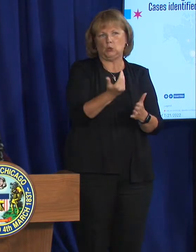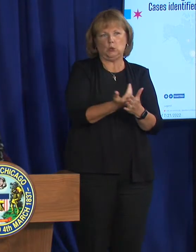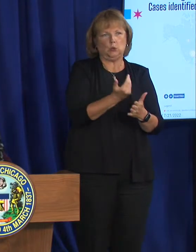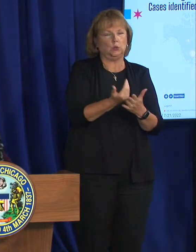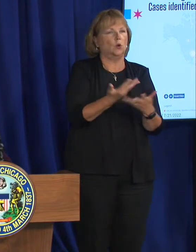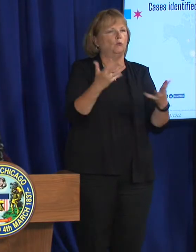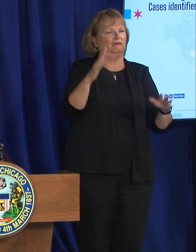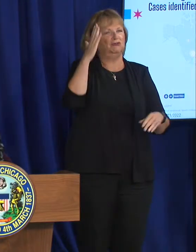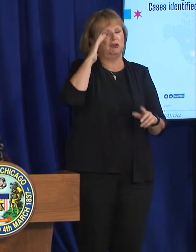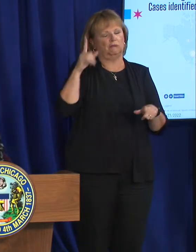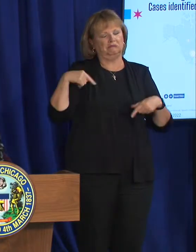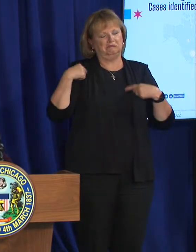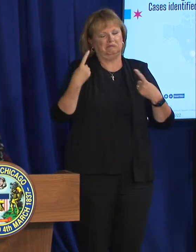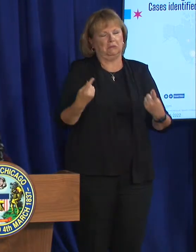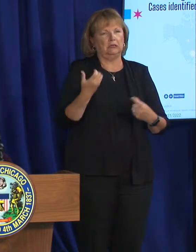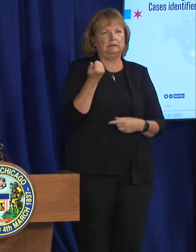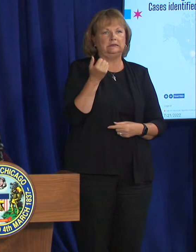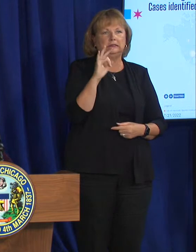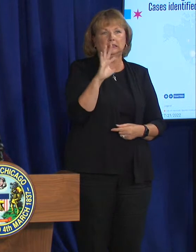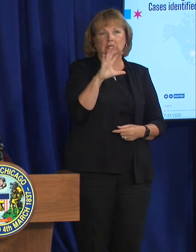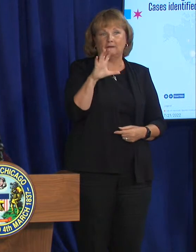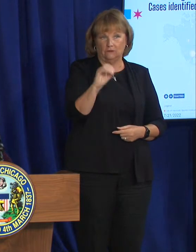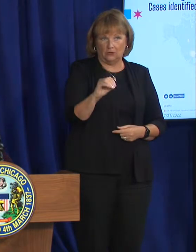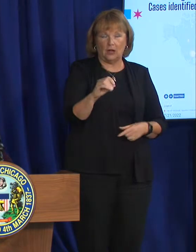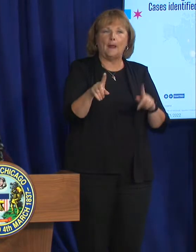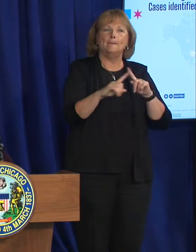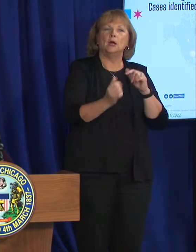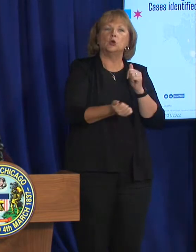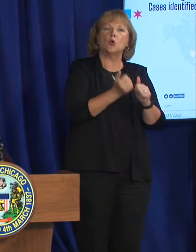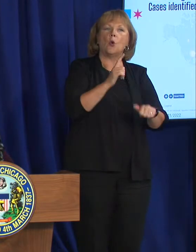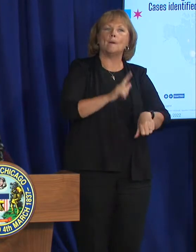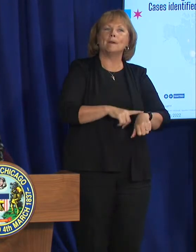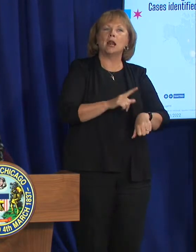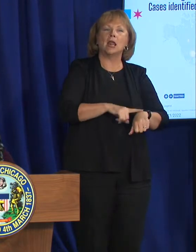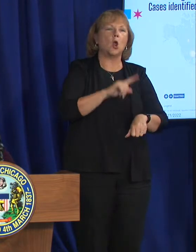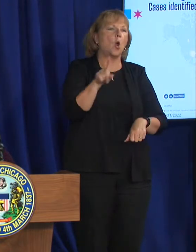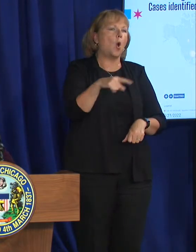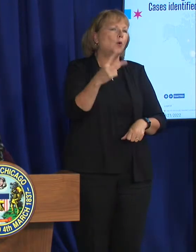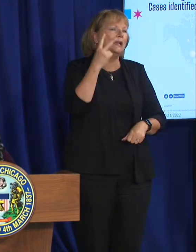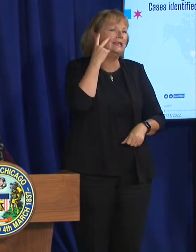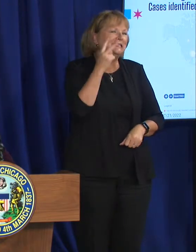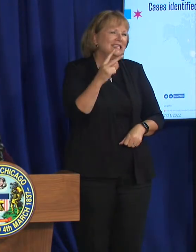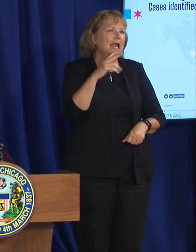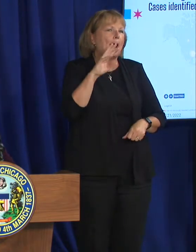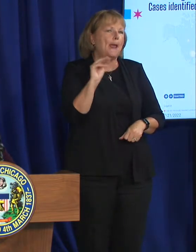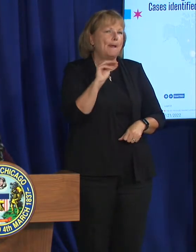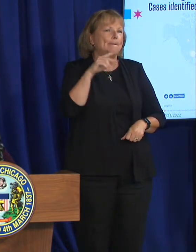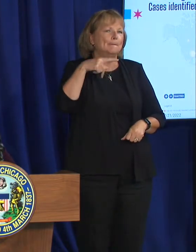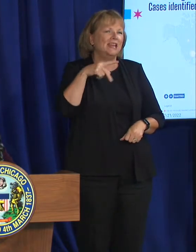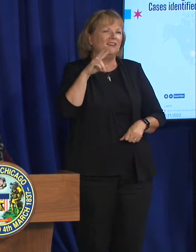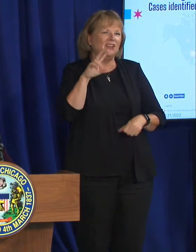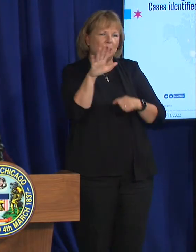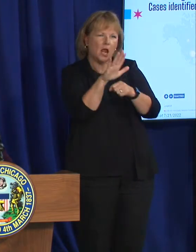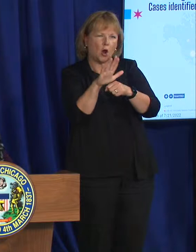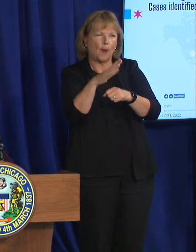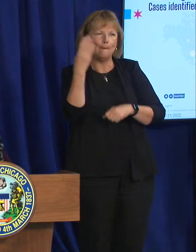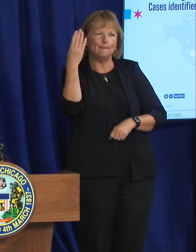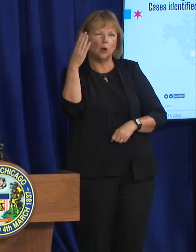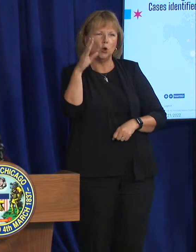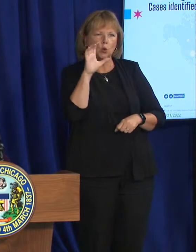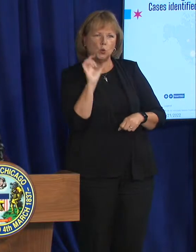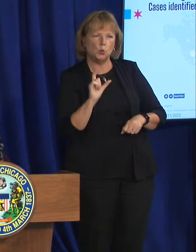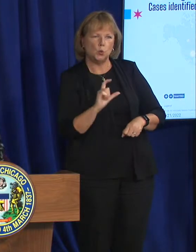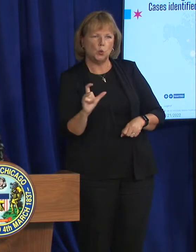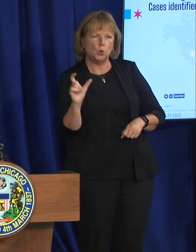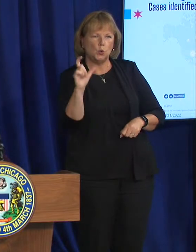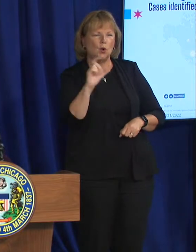known about it since the 1950s but normally we only see it in the parts of the world that are in blue on this